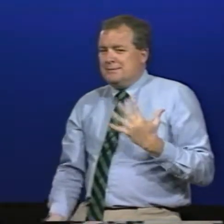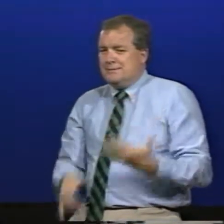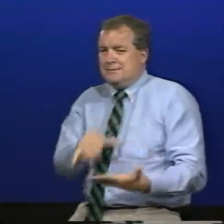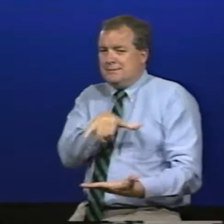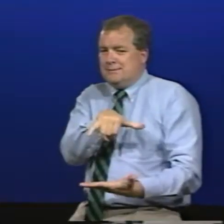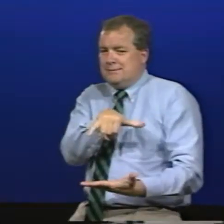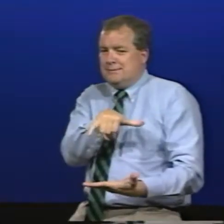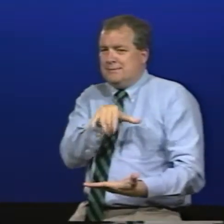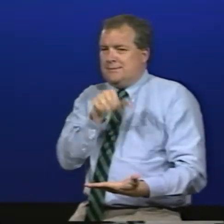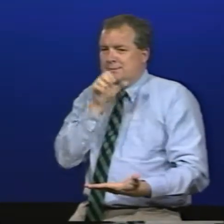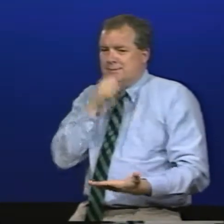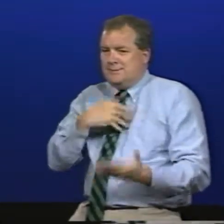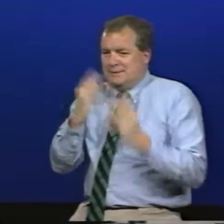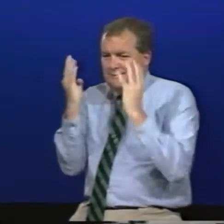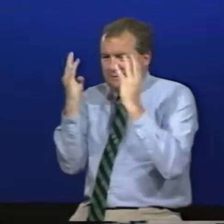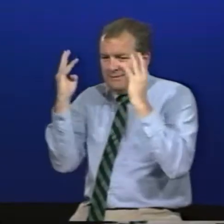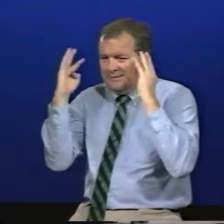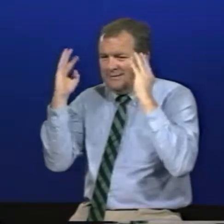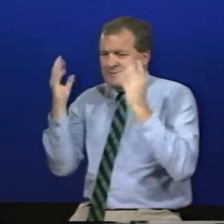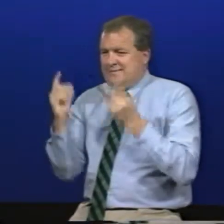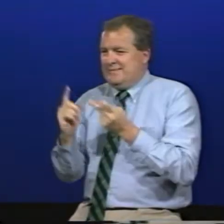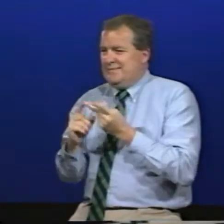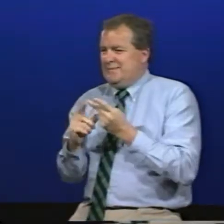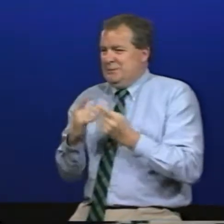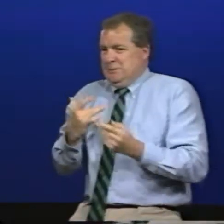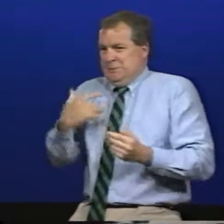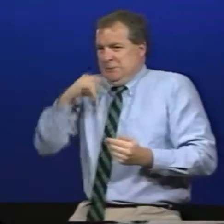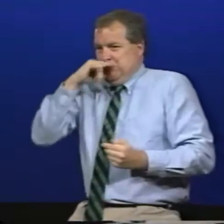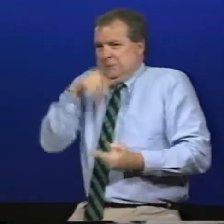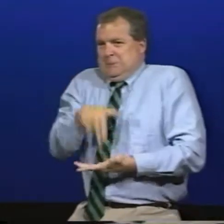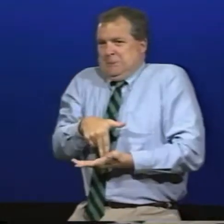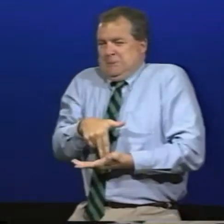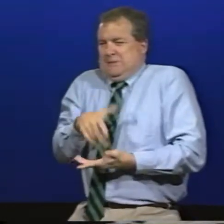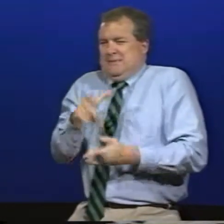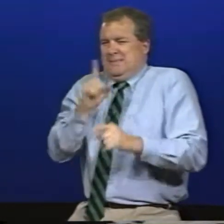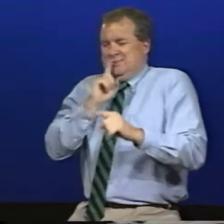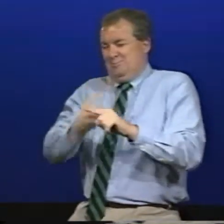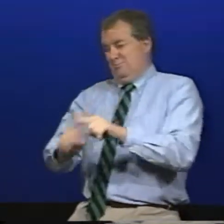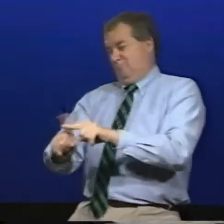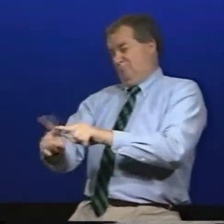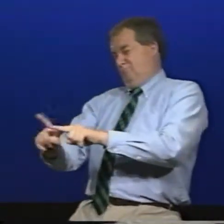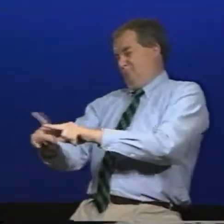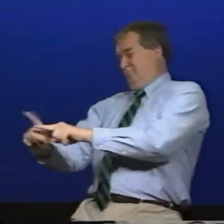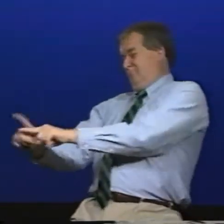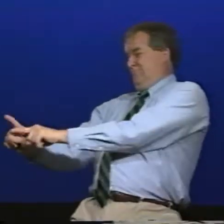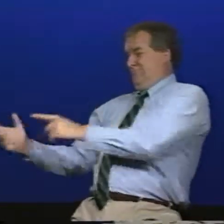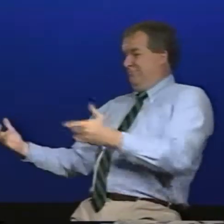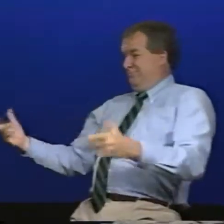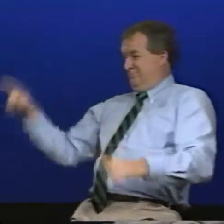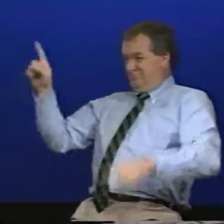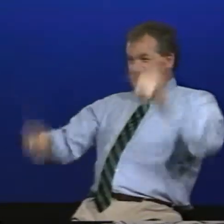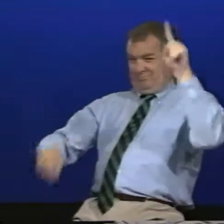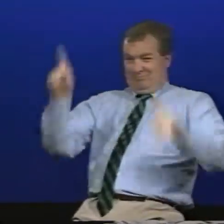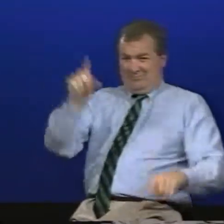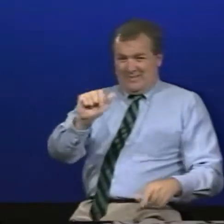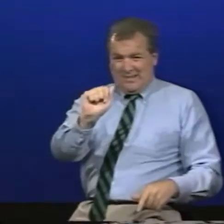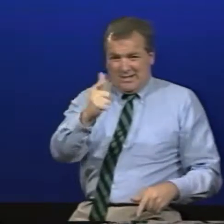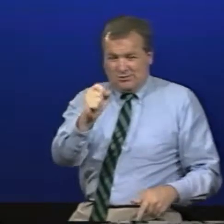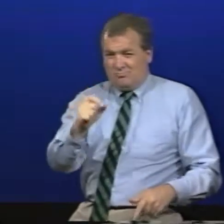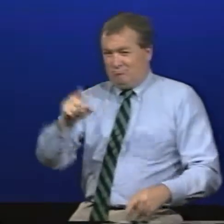your selection is you've got people who are old and graying some fat some that are really young people that are basically